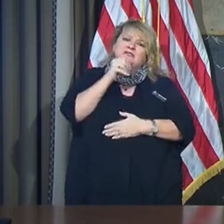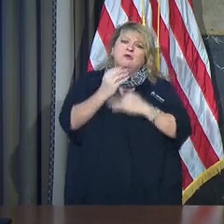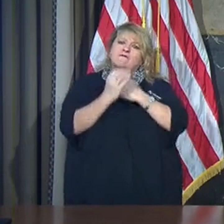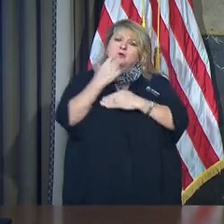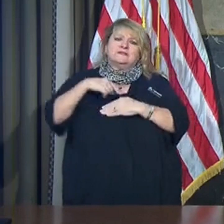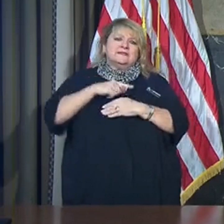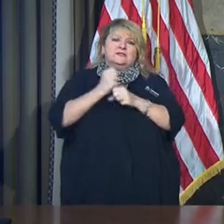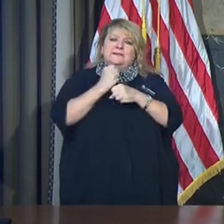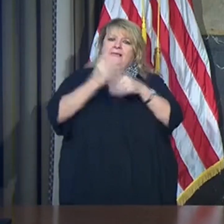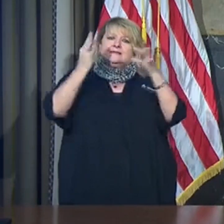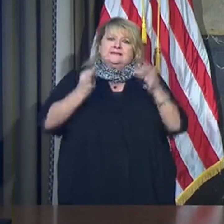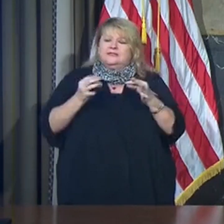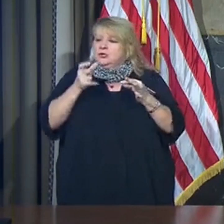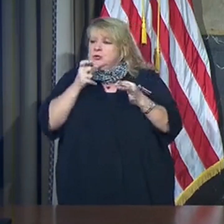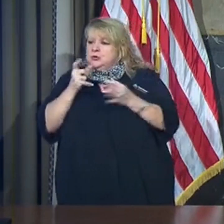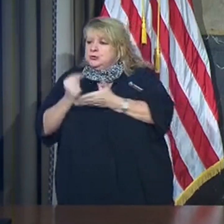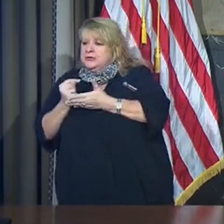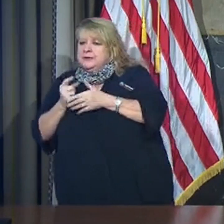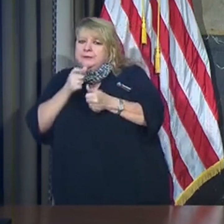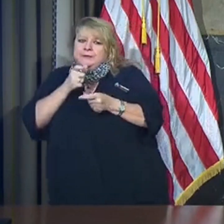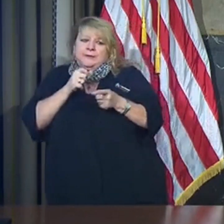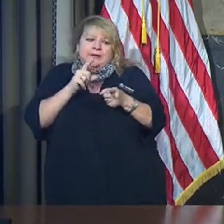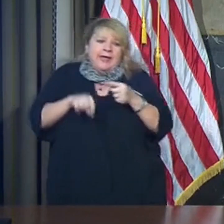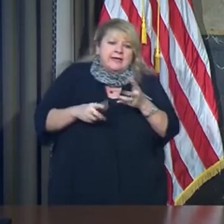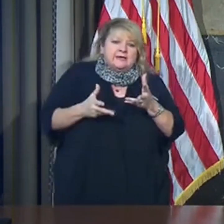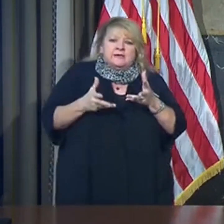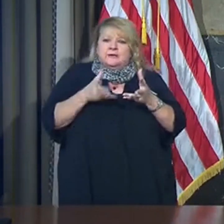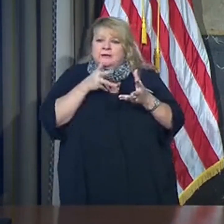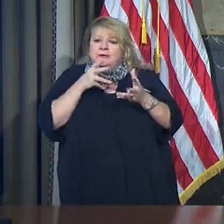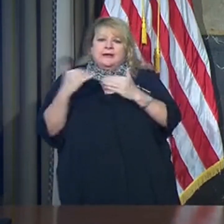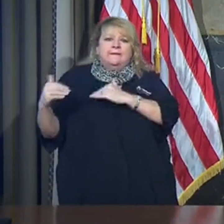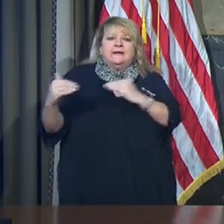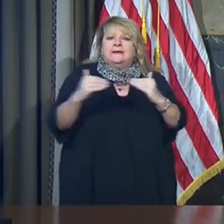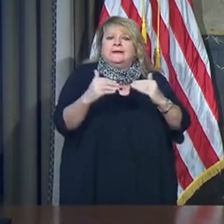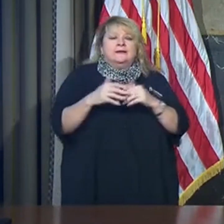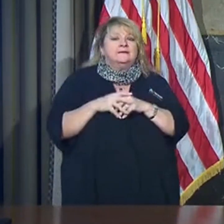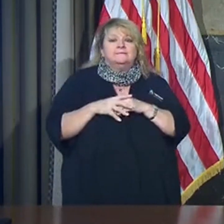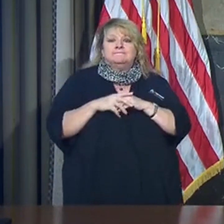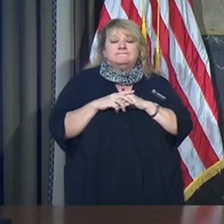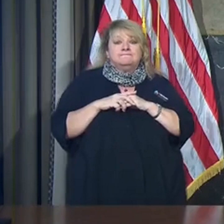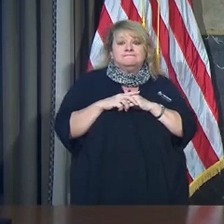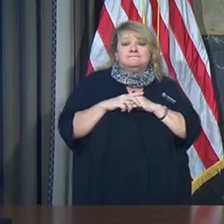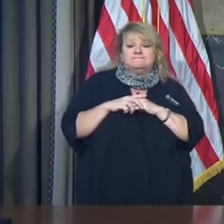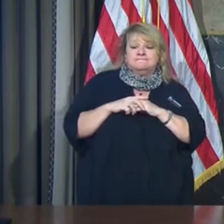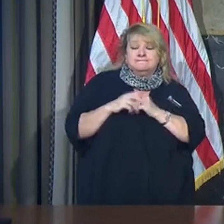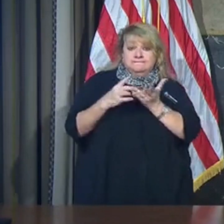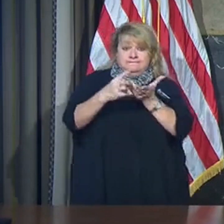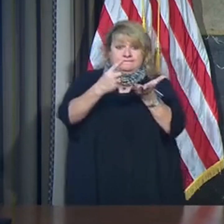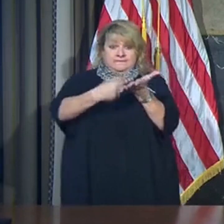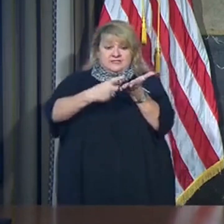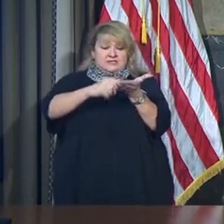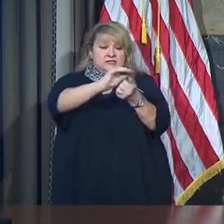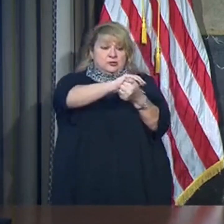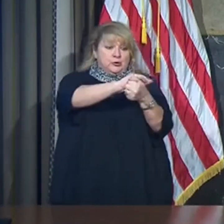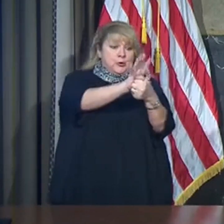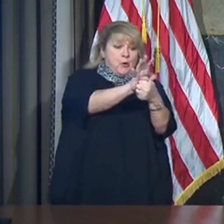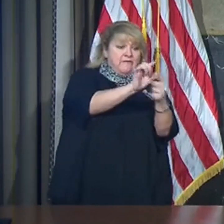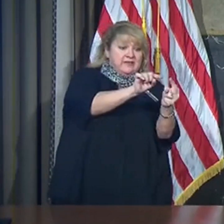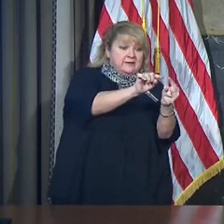No discussion about COVID should ever be undertaken without a conversation about a patient.